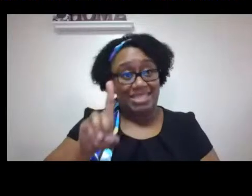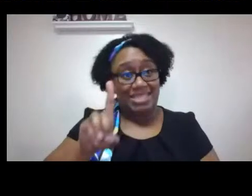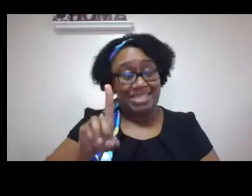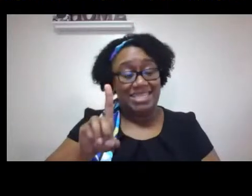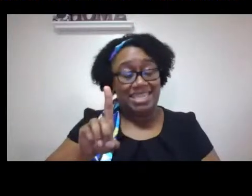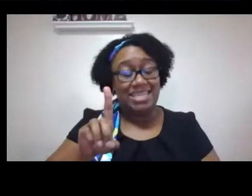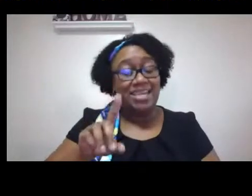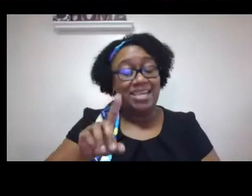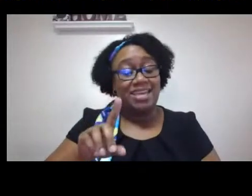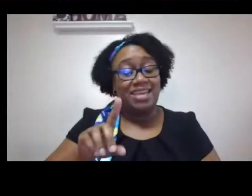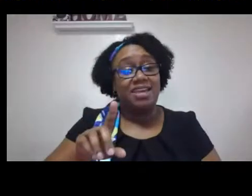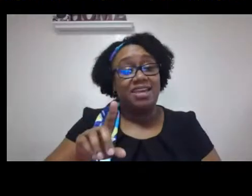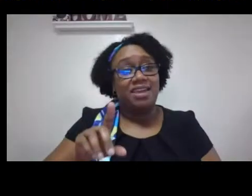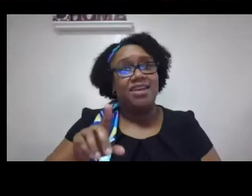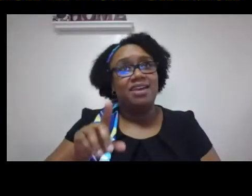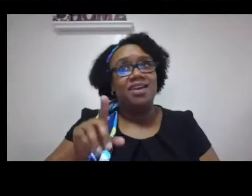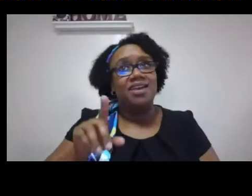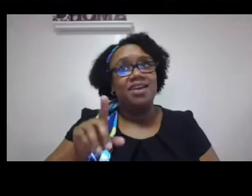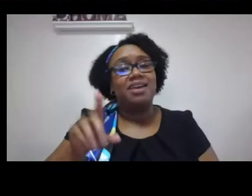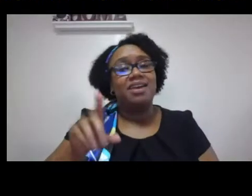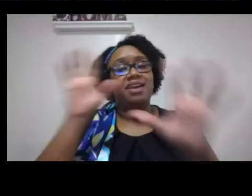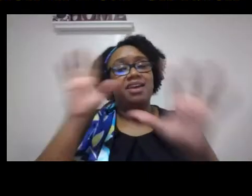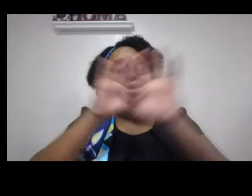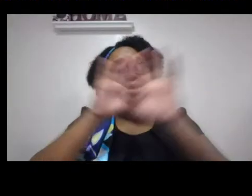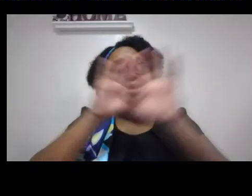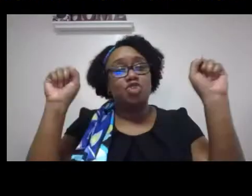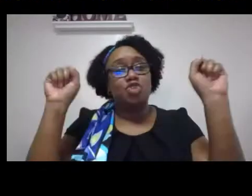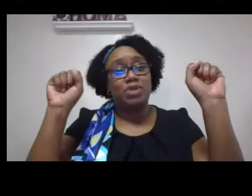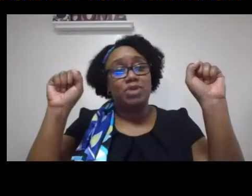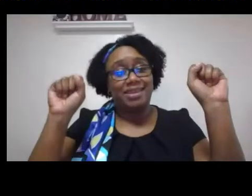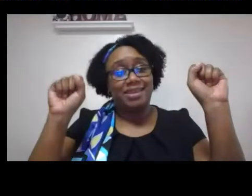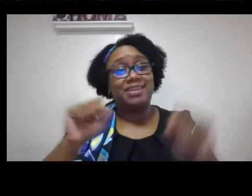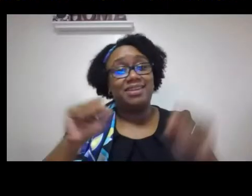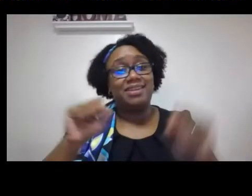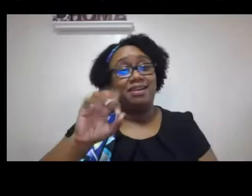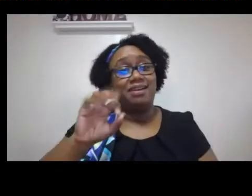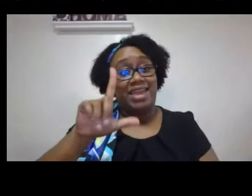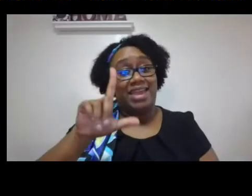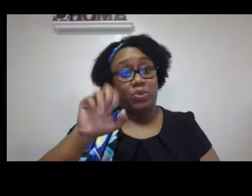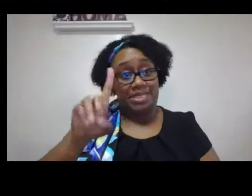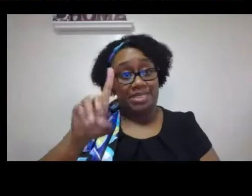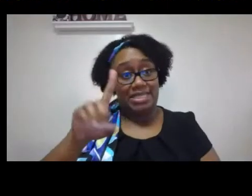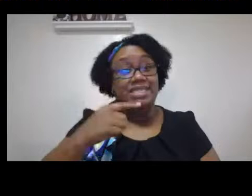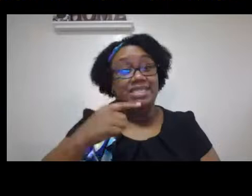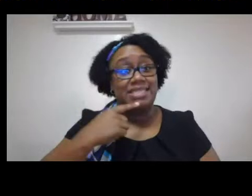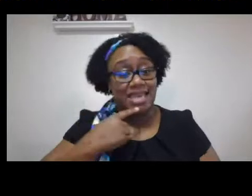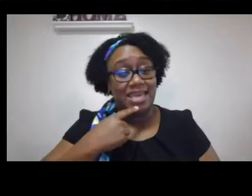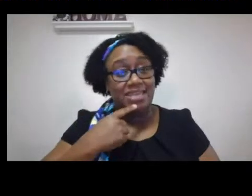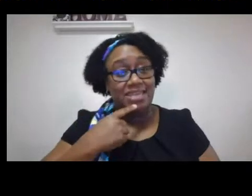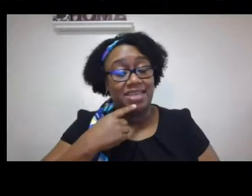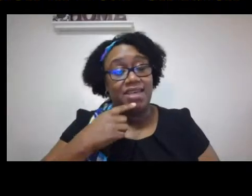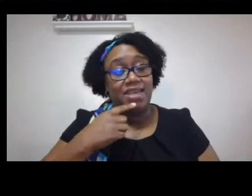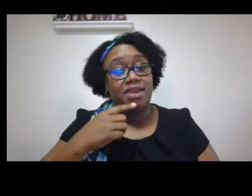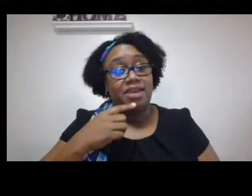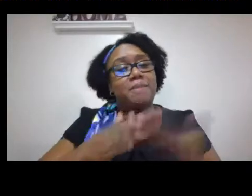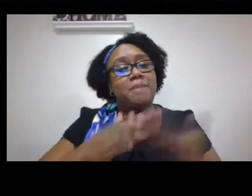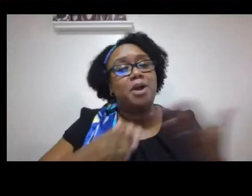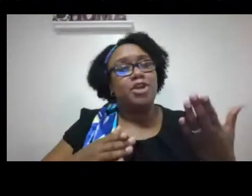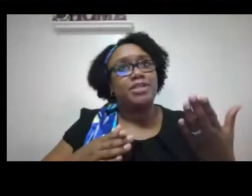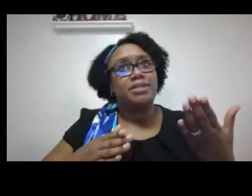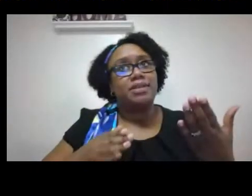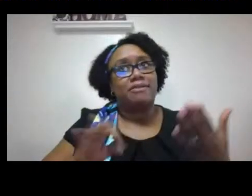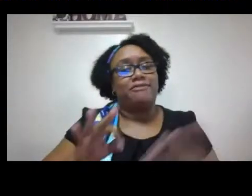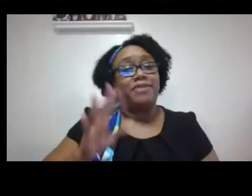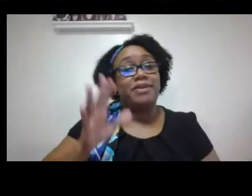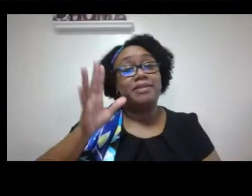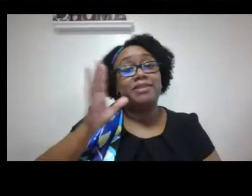one that marla mentioned is the recommendation we made to lausd the superintendent of